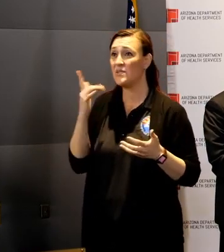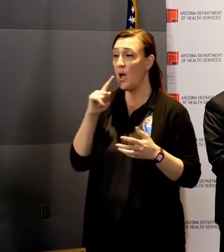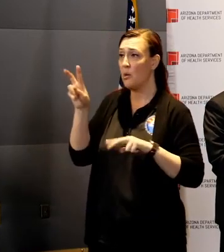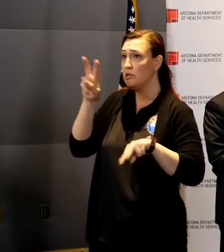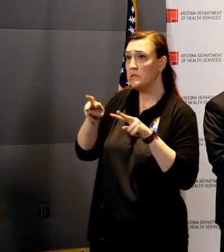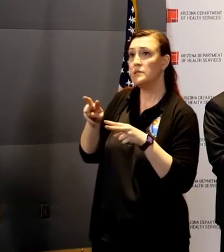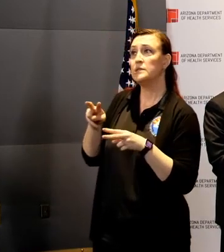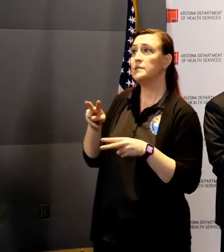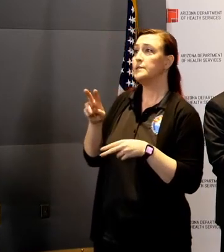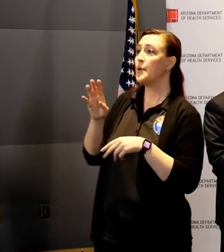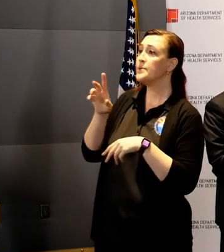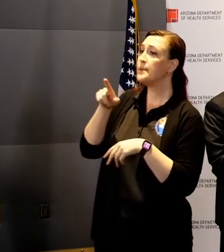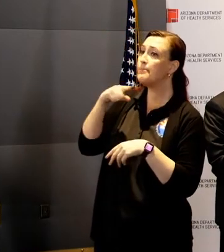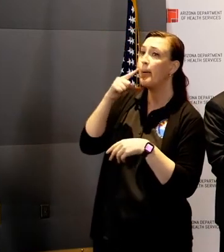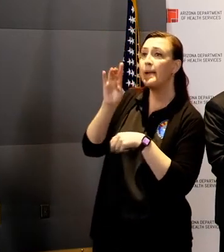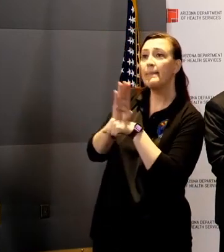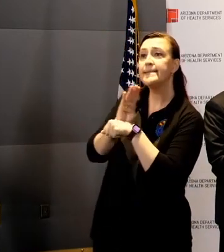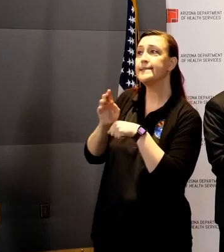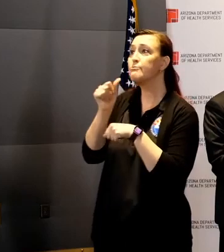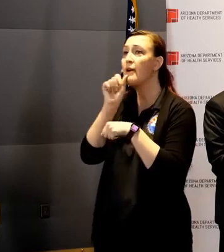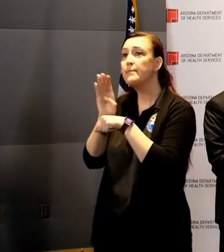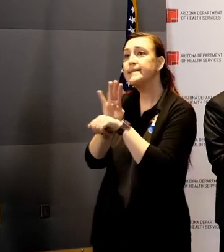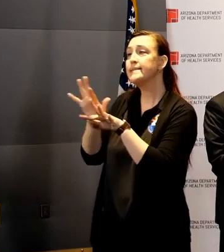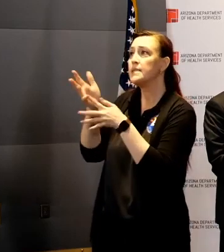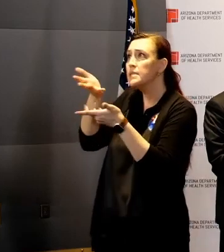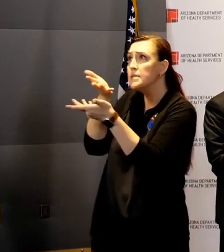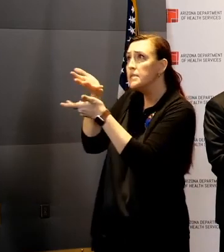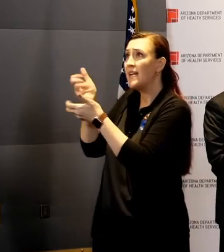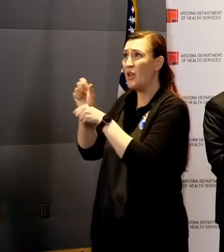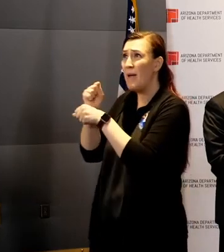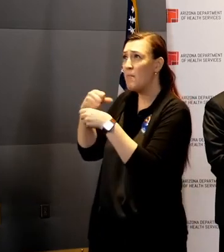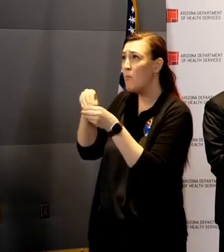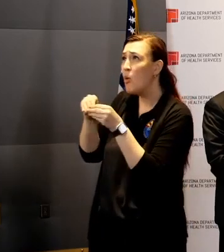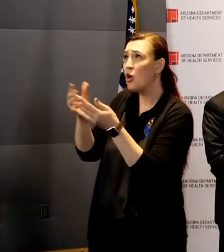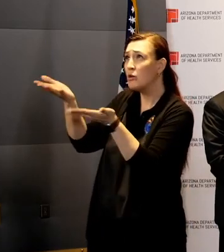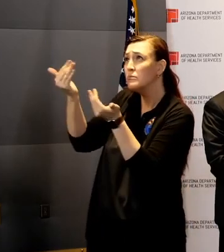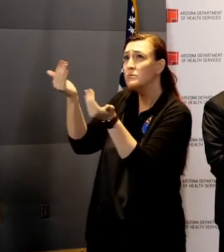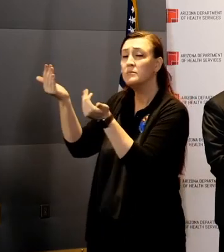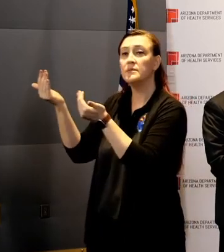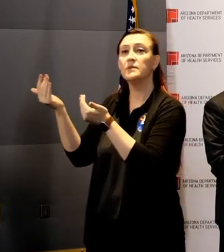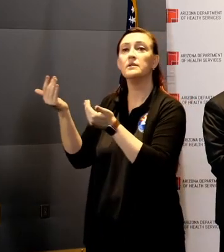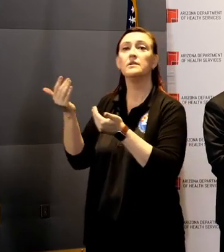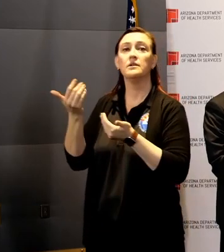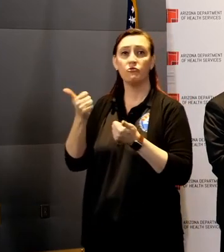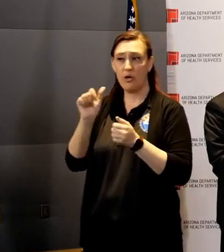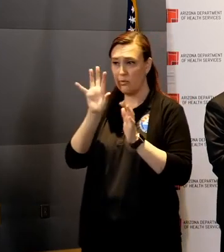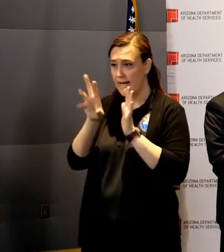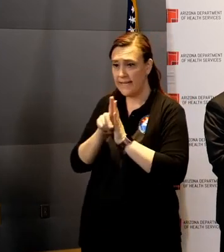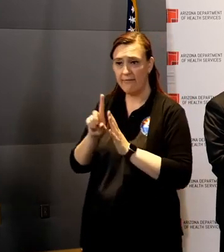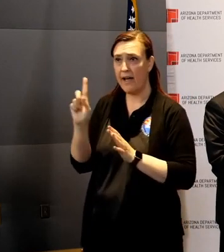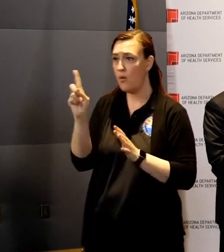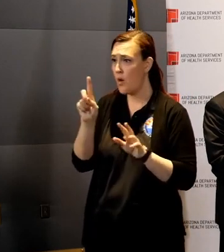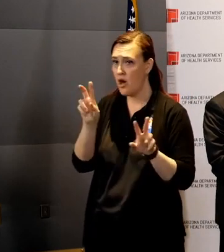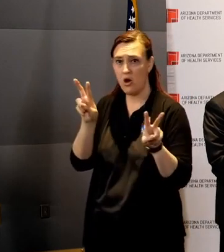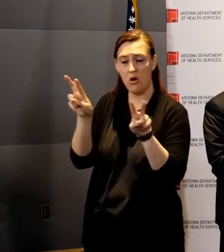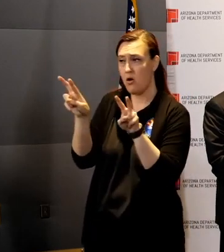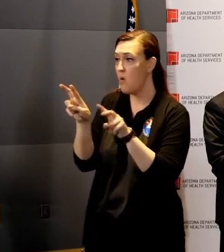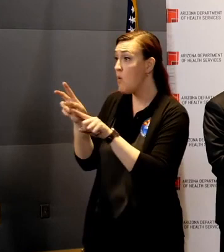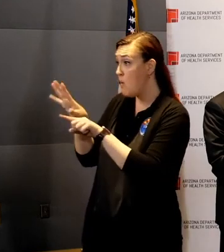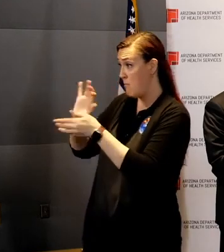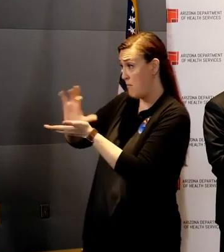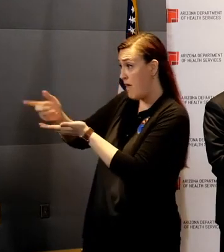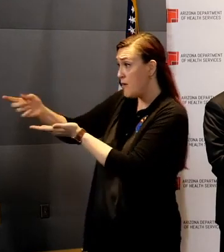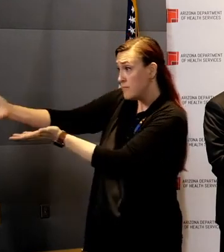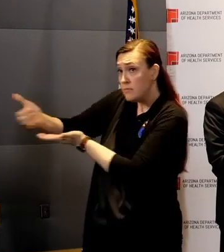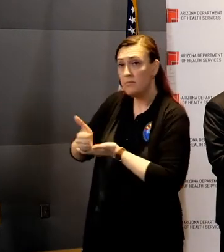those private-public partnerships and our community partners to identify rapid ways that we could get